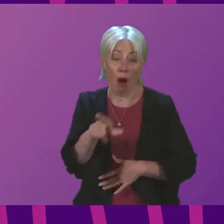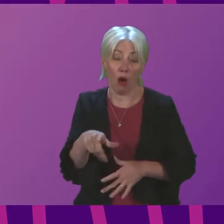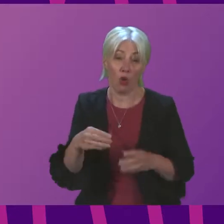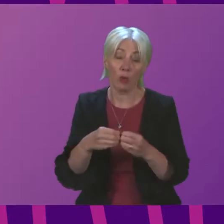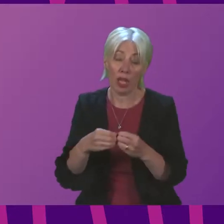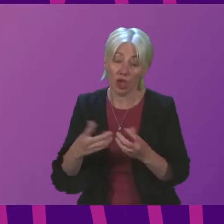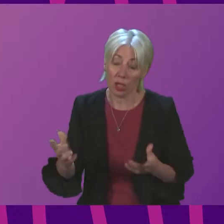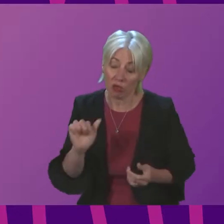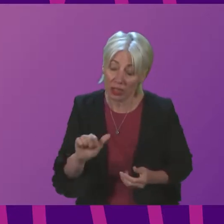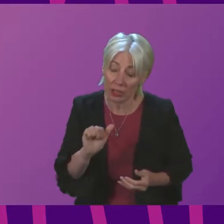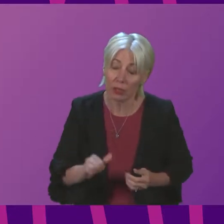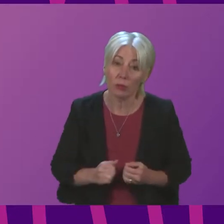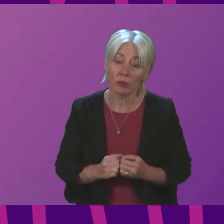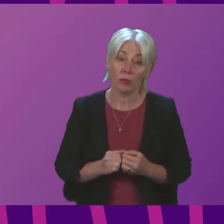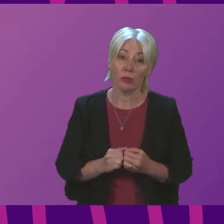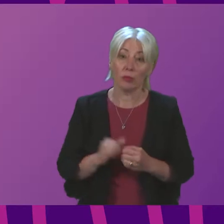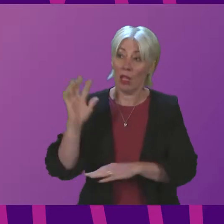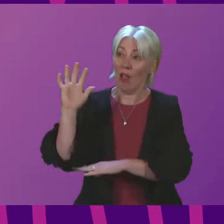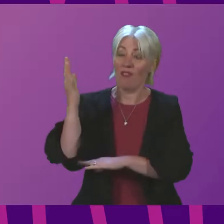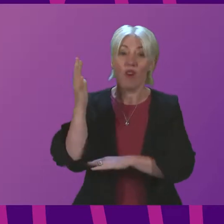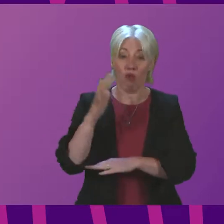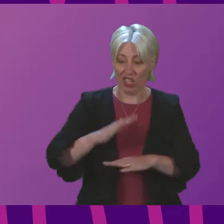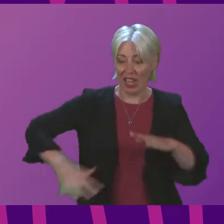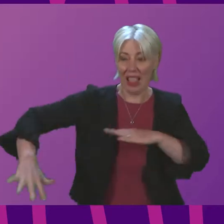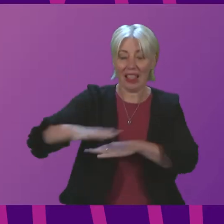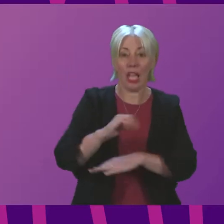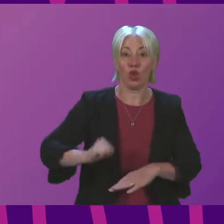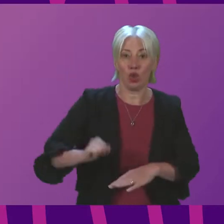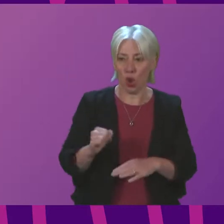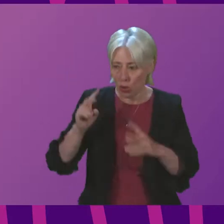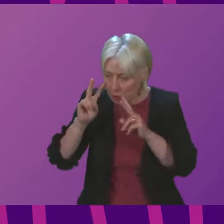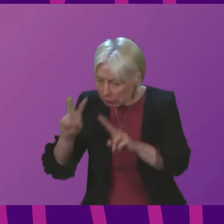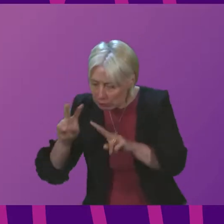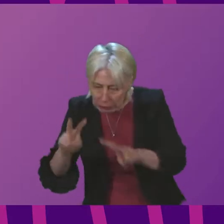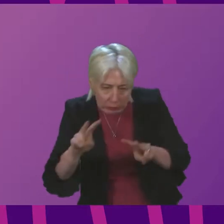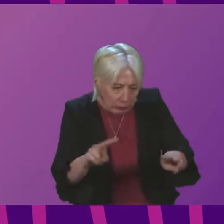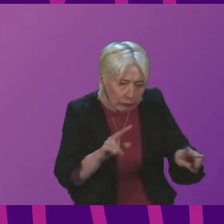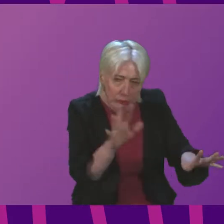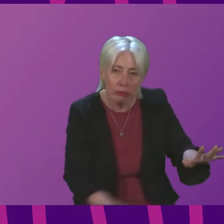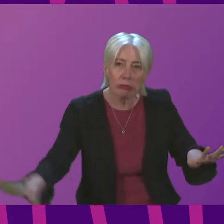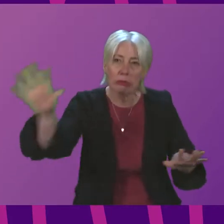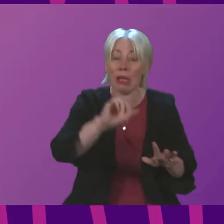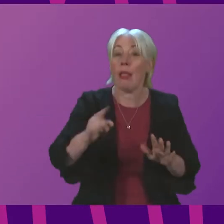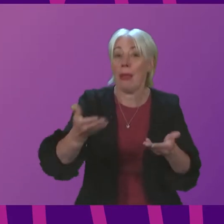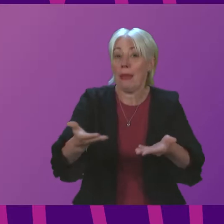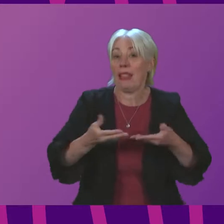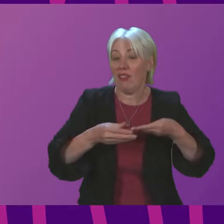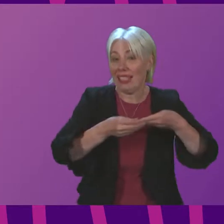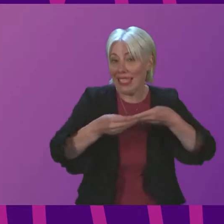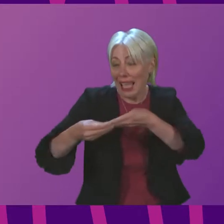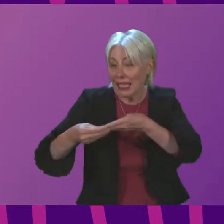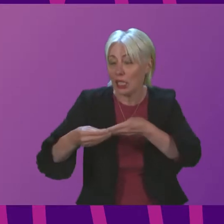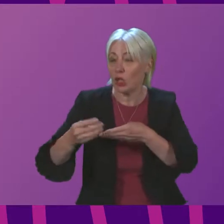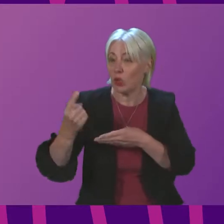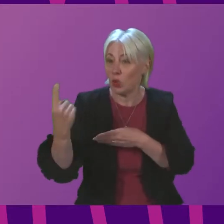mentions Forestry Land Scotland are looking at these issues very actively and have provided guidance to individuals